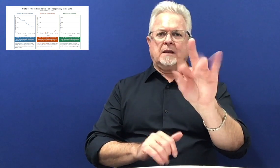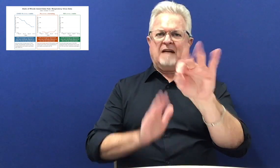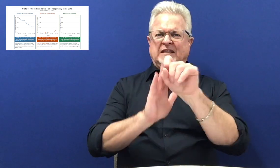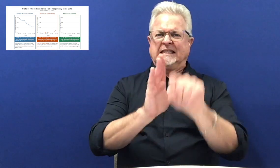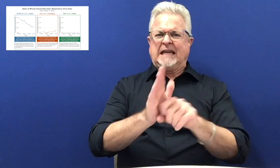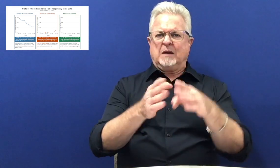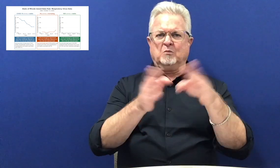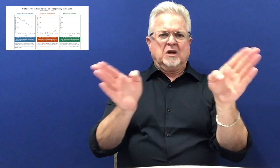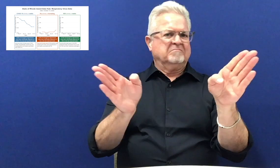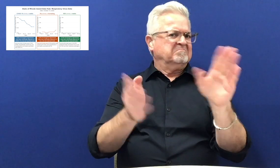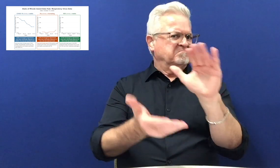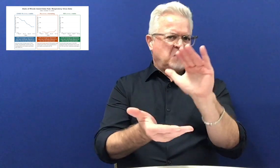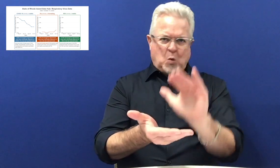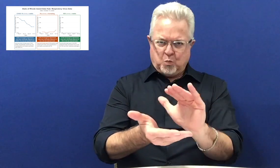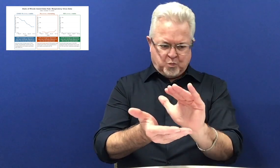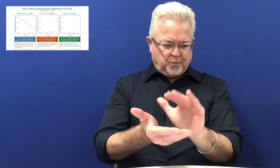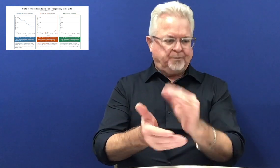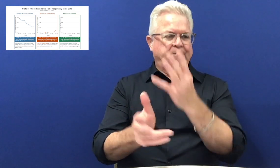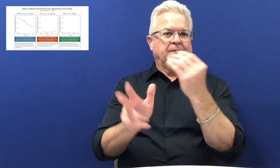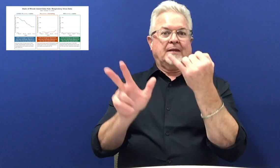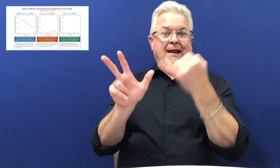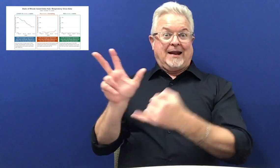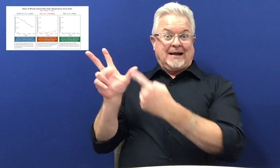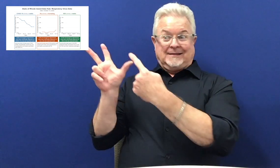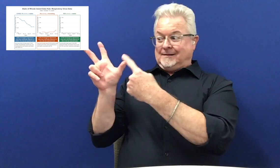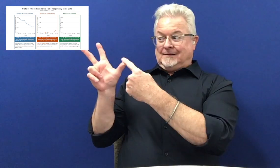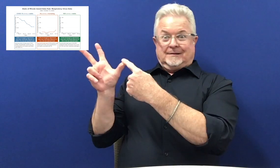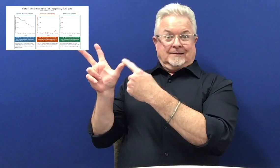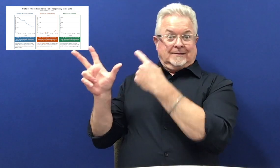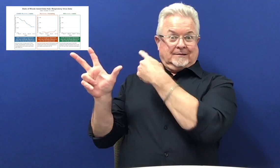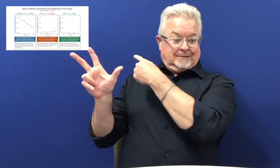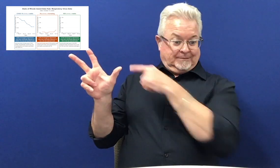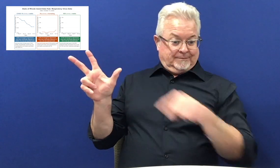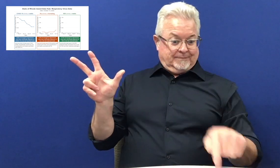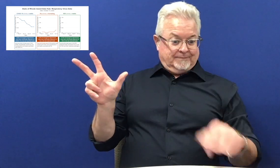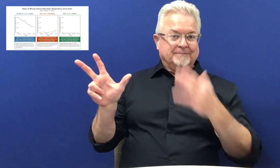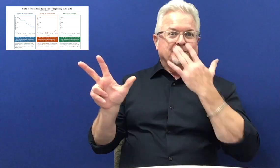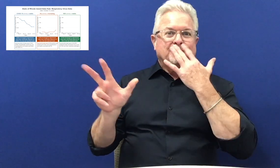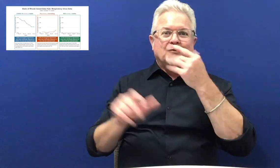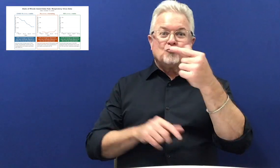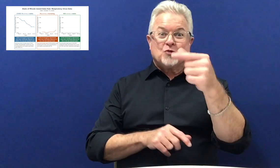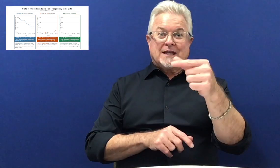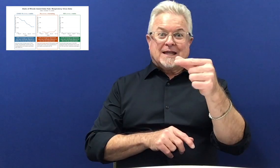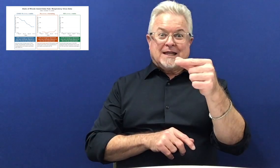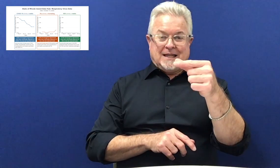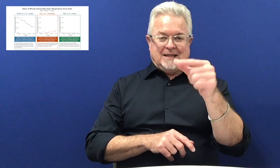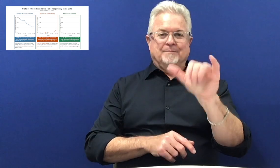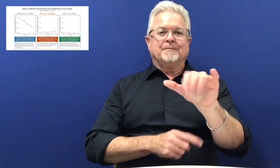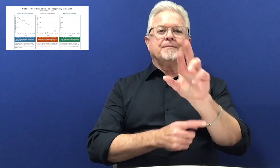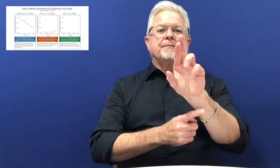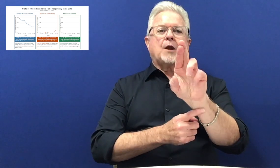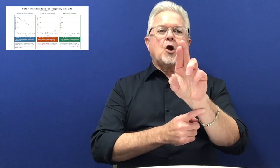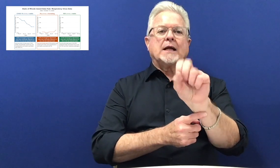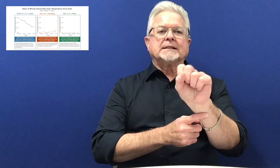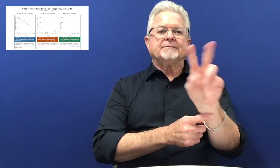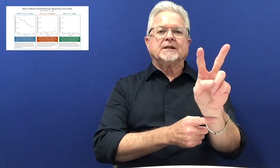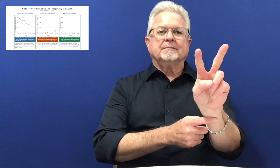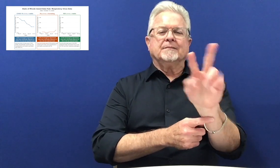Right now it's 0.3, which is fairly low. And then the last line, the green line, is